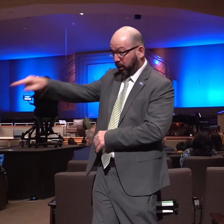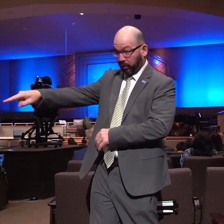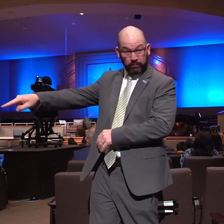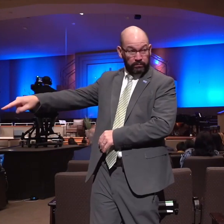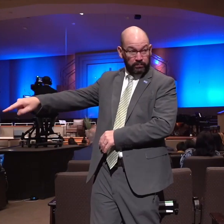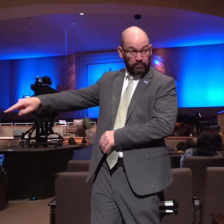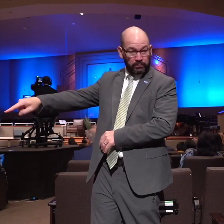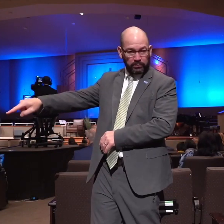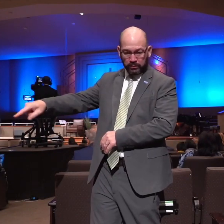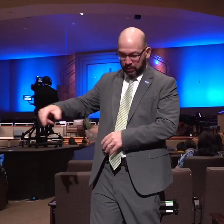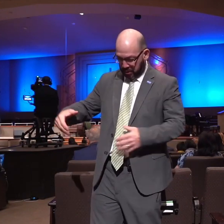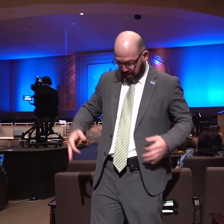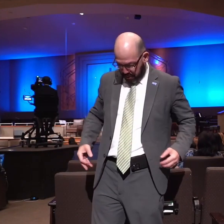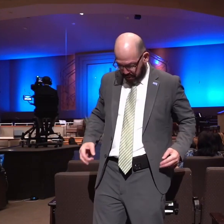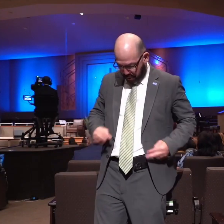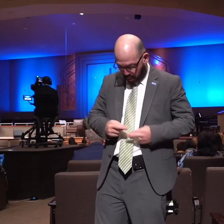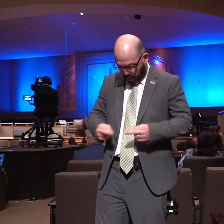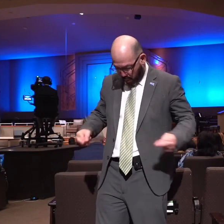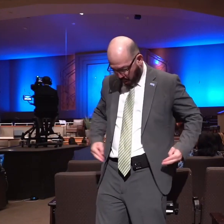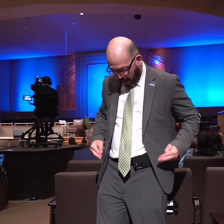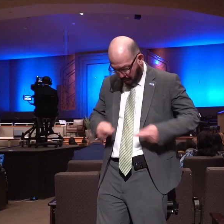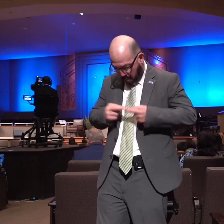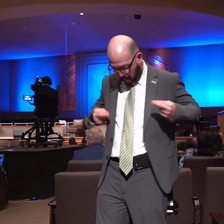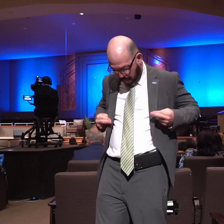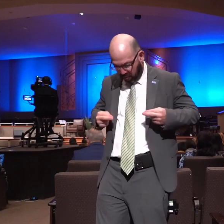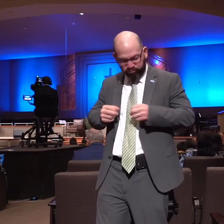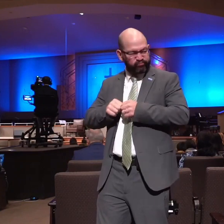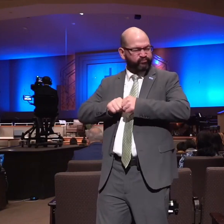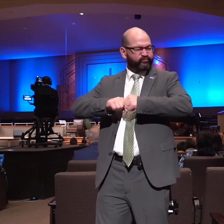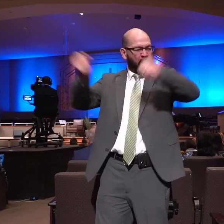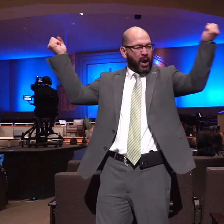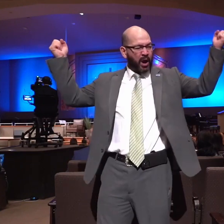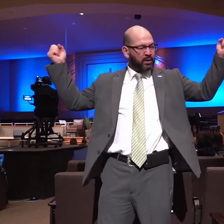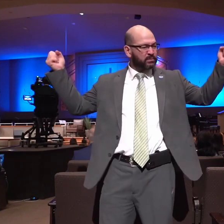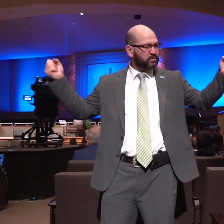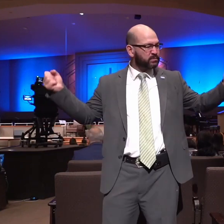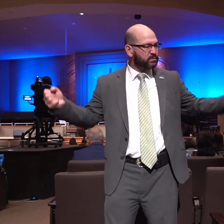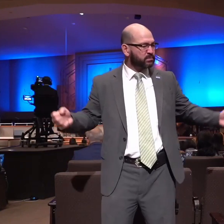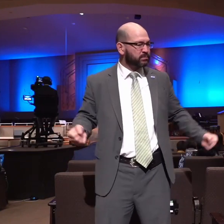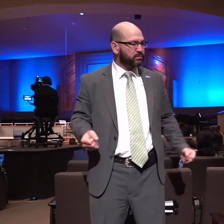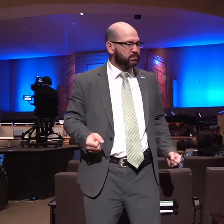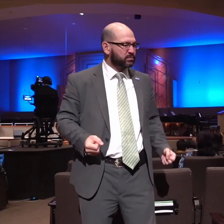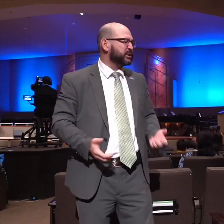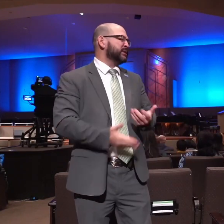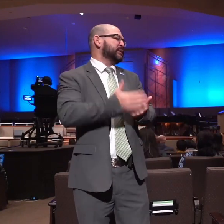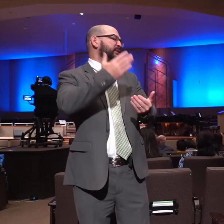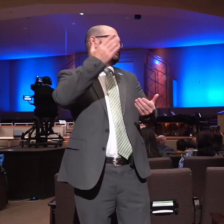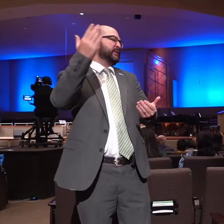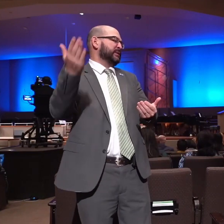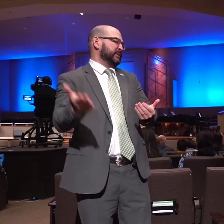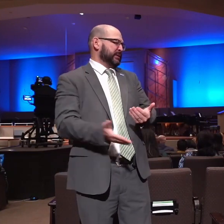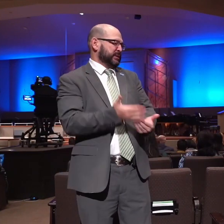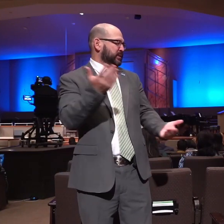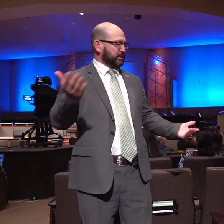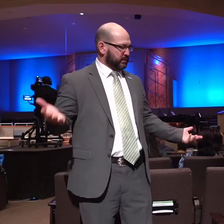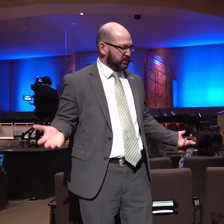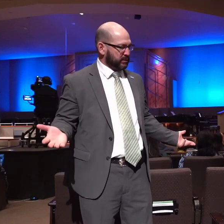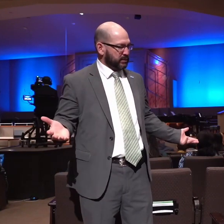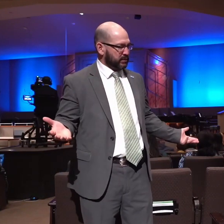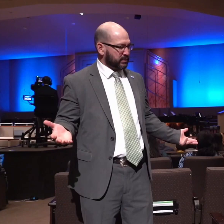cords that were upon his arms became as flax that was burnt with fire and his bands loosed from off his hands look at verse